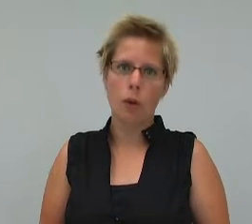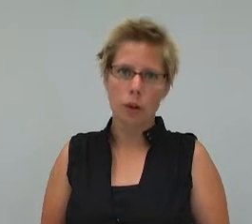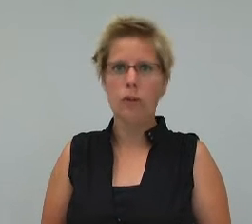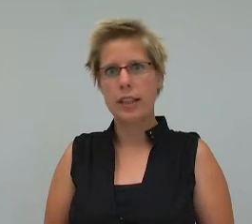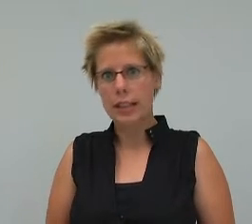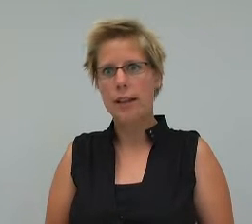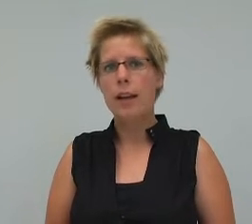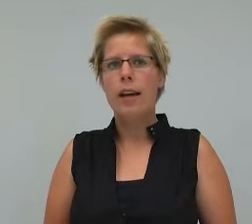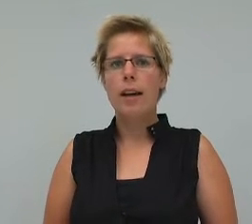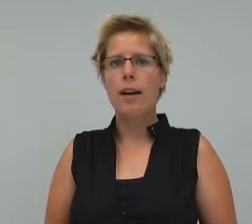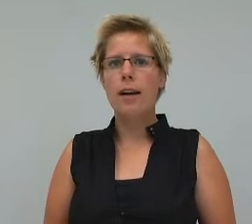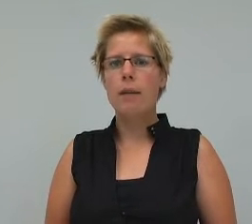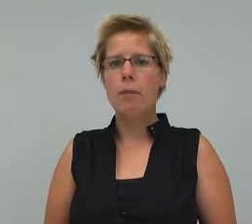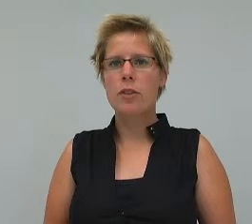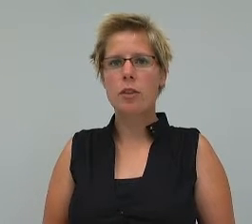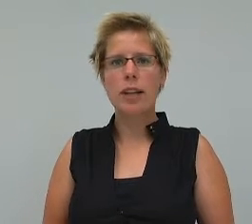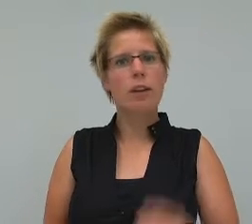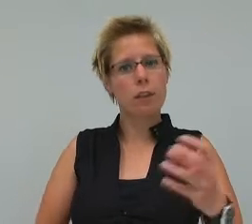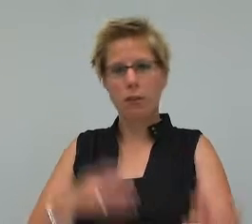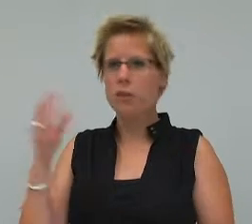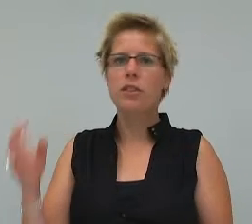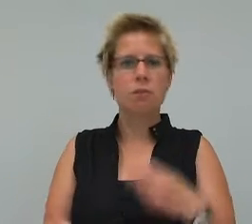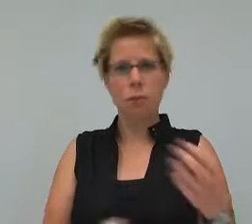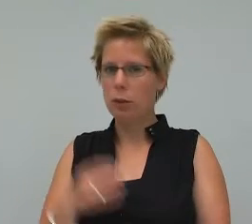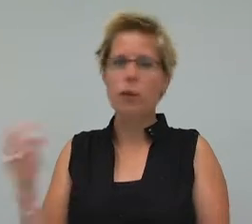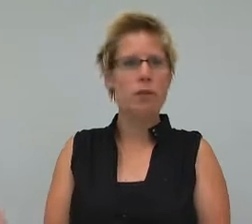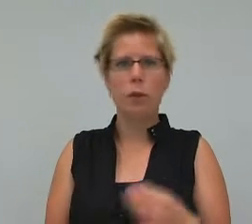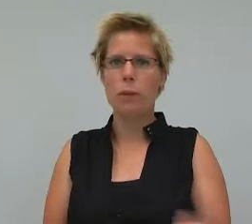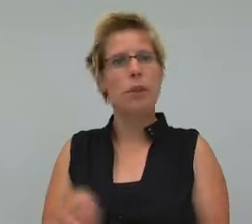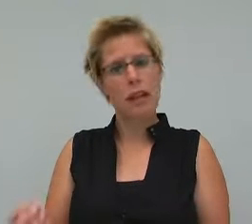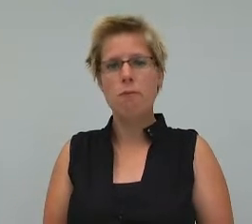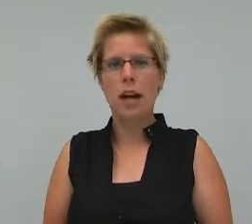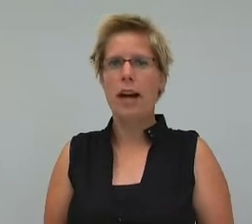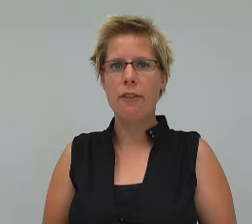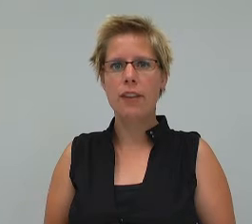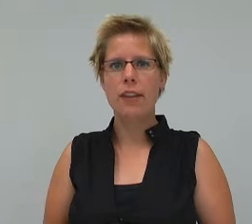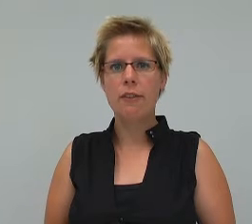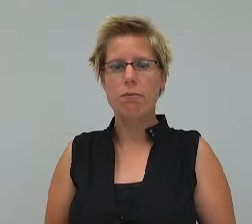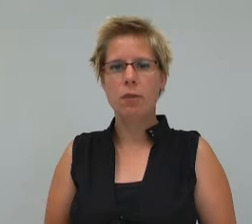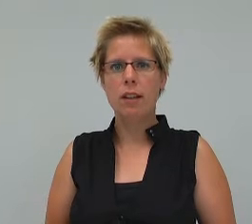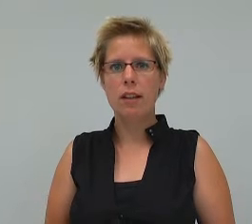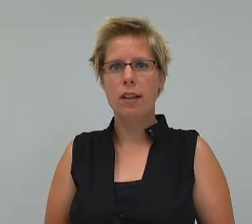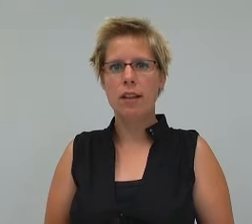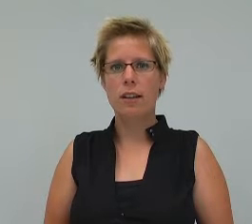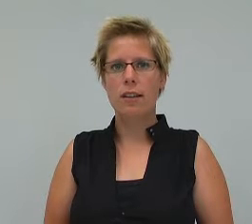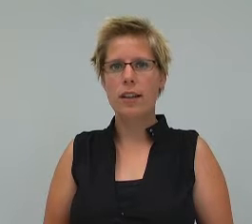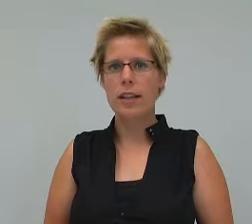already there. So they are looking for it. But I think they